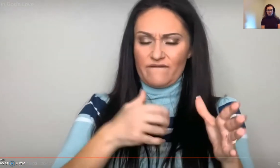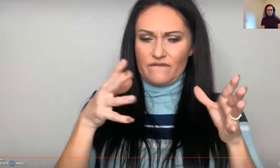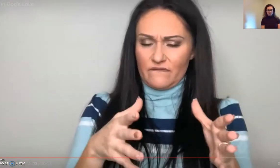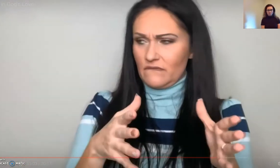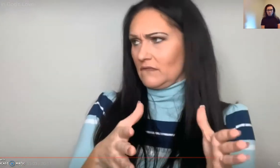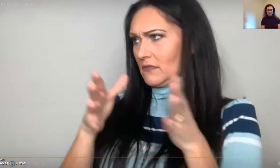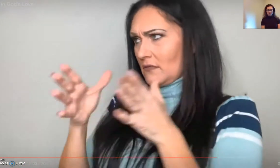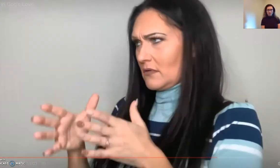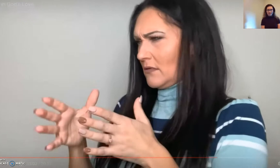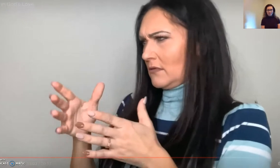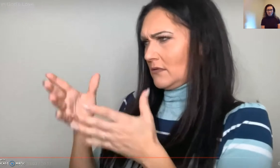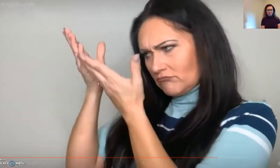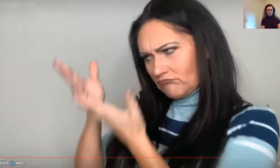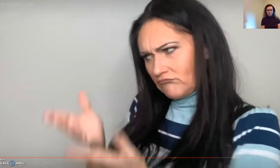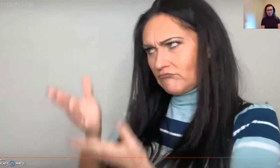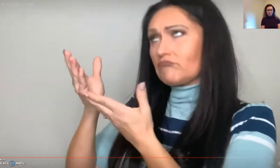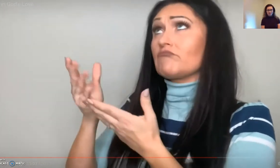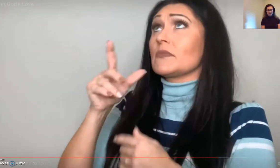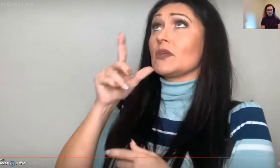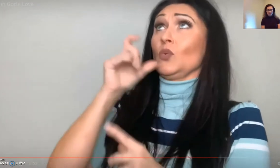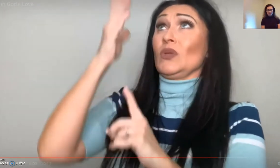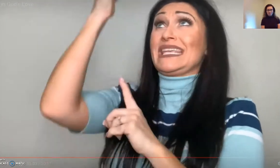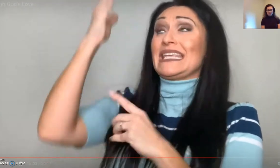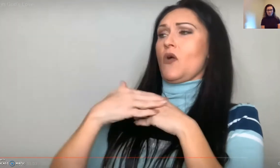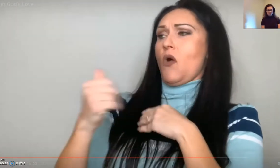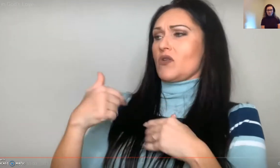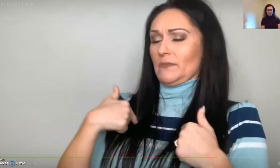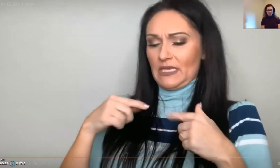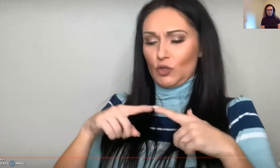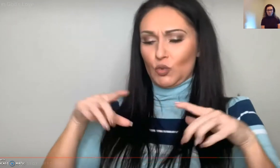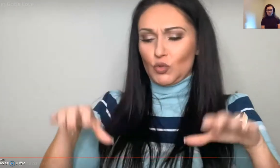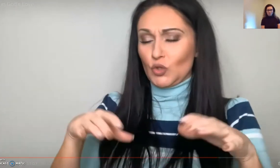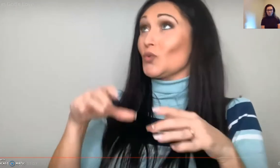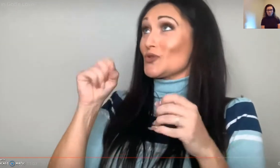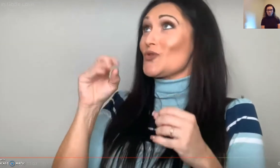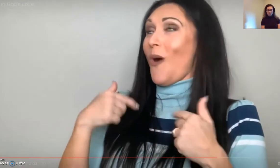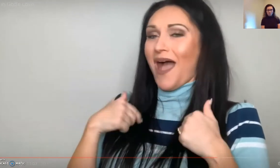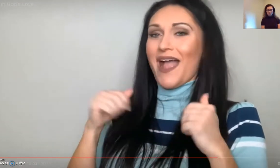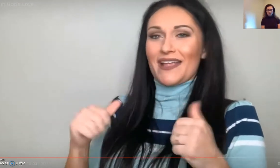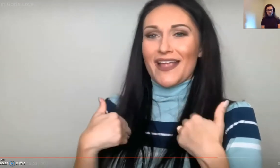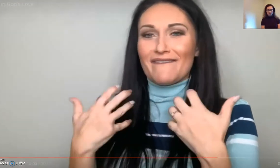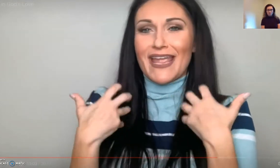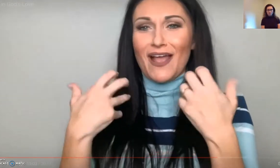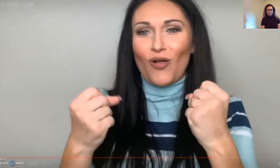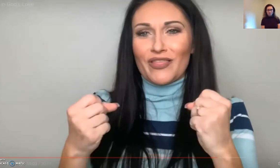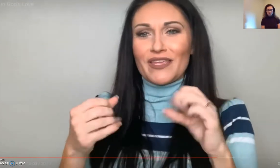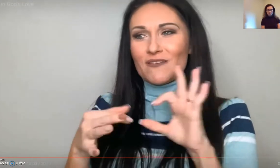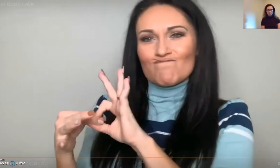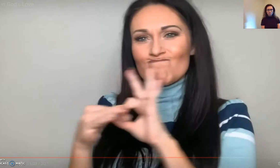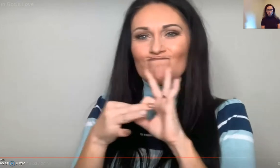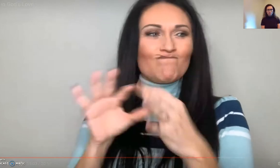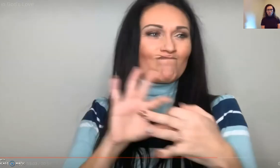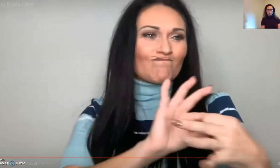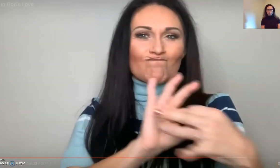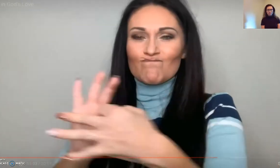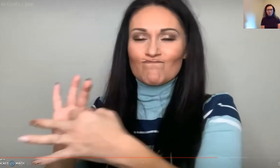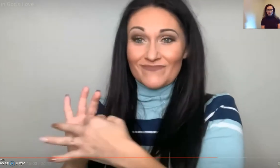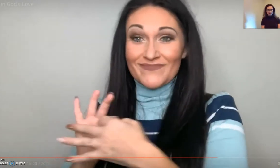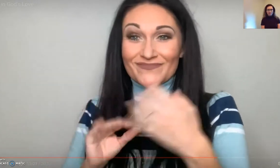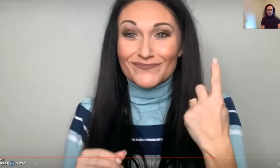There's, you have your past, yourself right now, and your future. And so what God calls on you to do is have a healthy